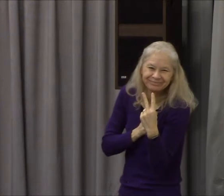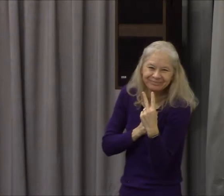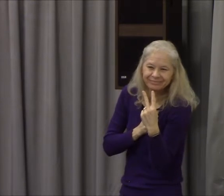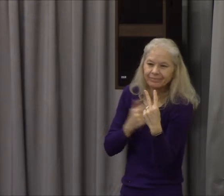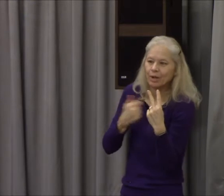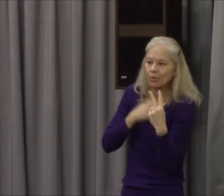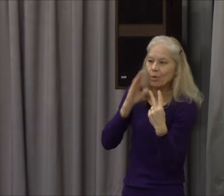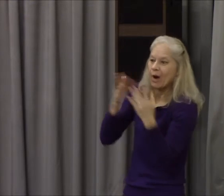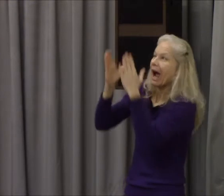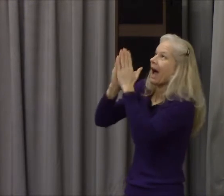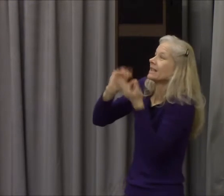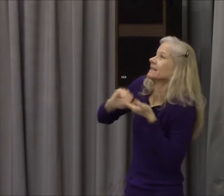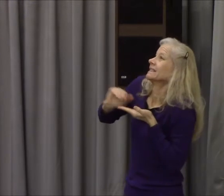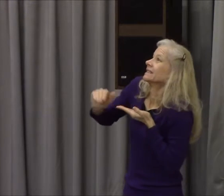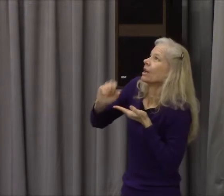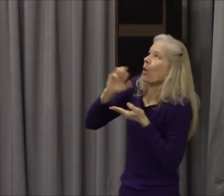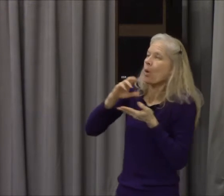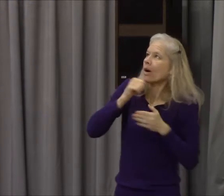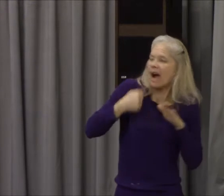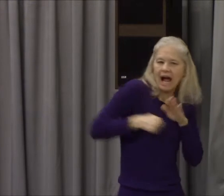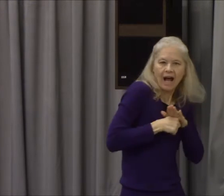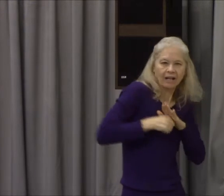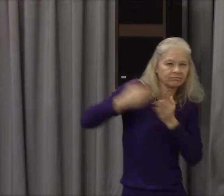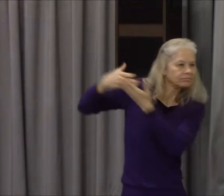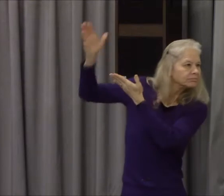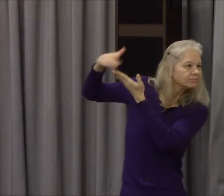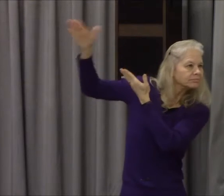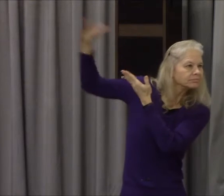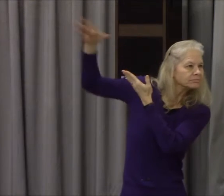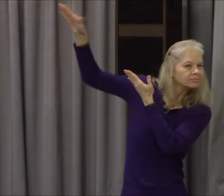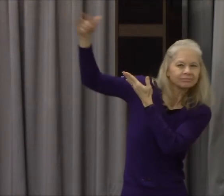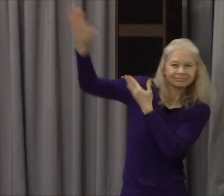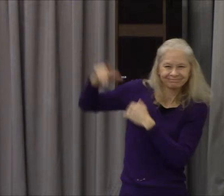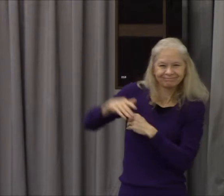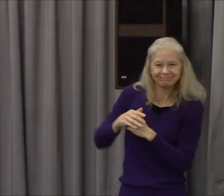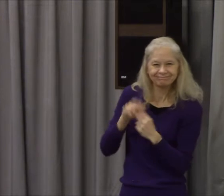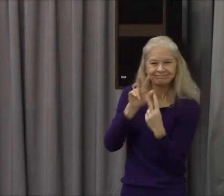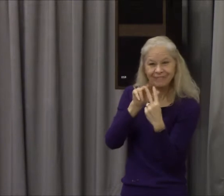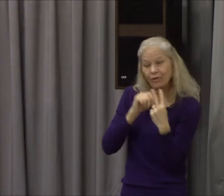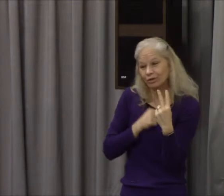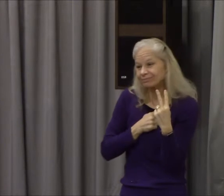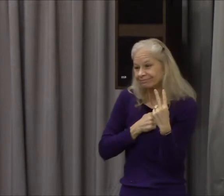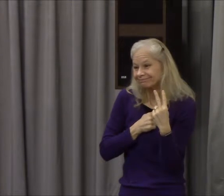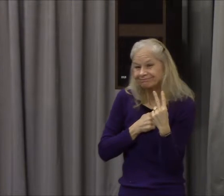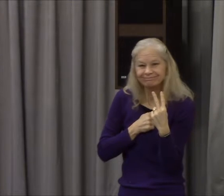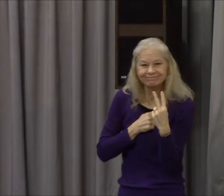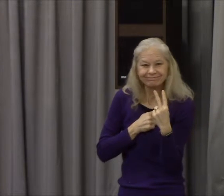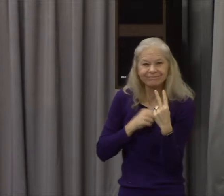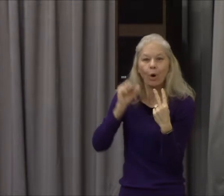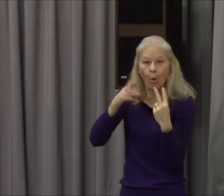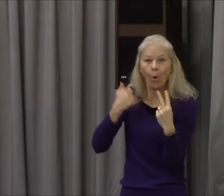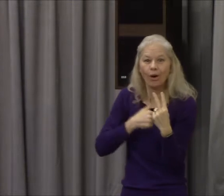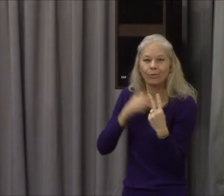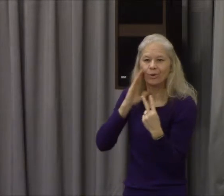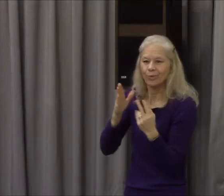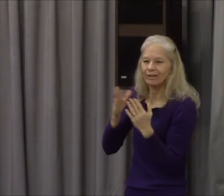conscience see what came there what came in that first meeting what came was guilt and the grave